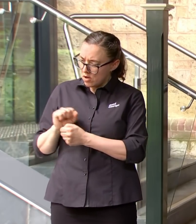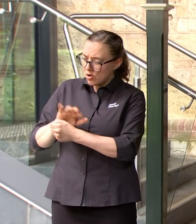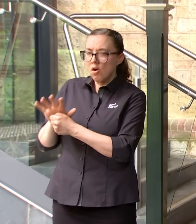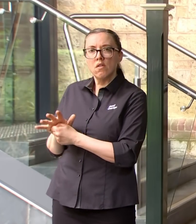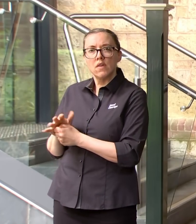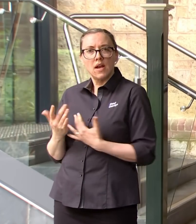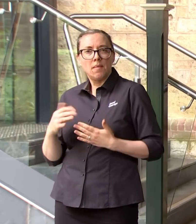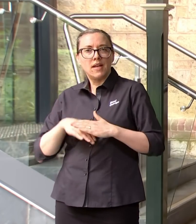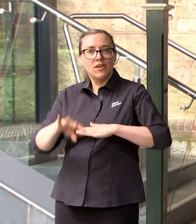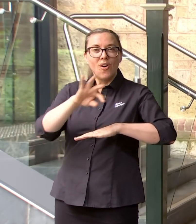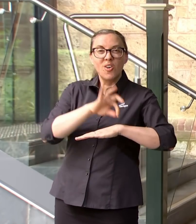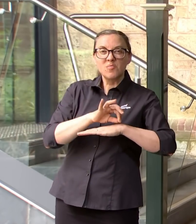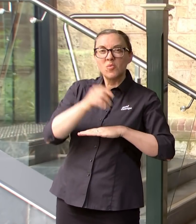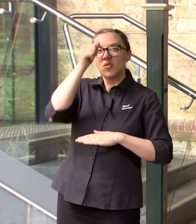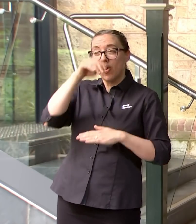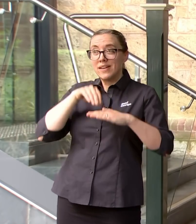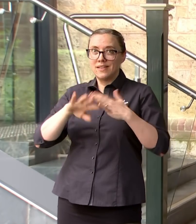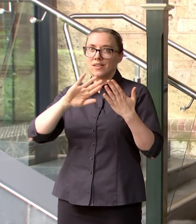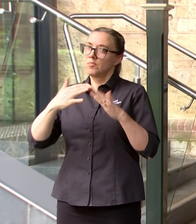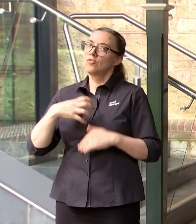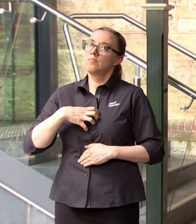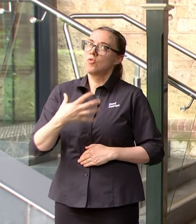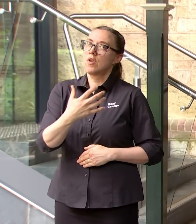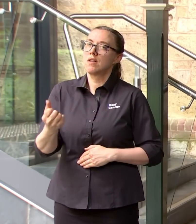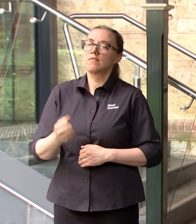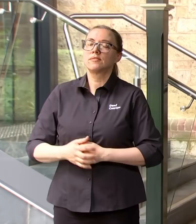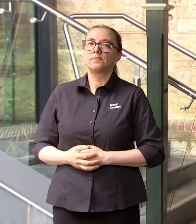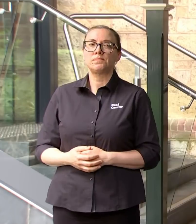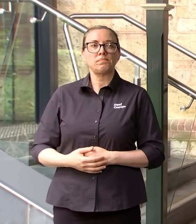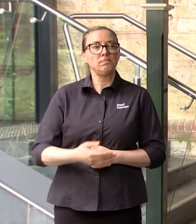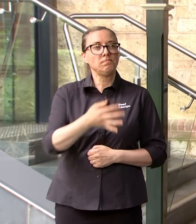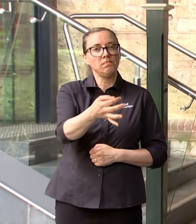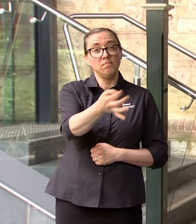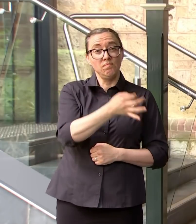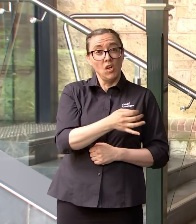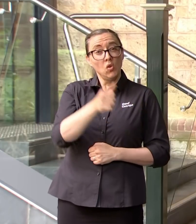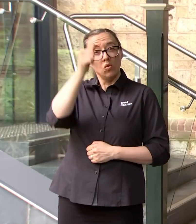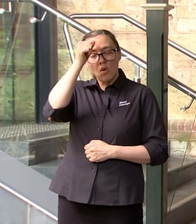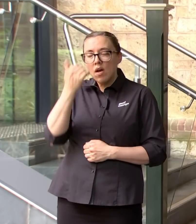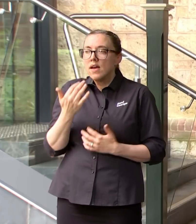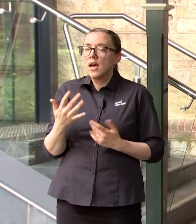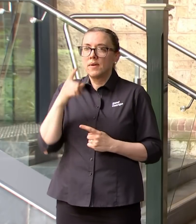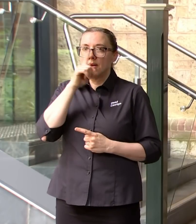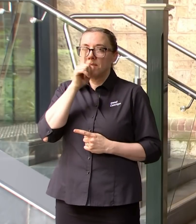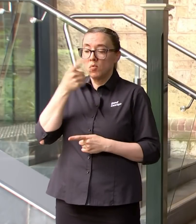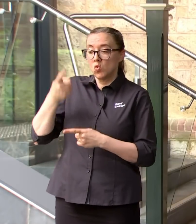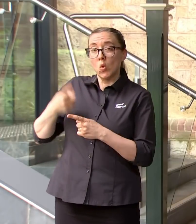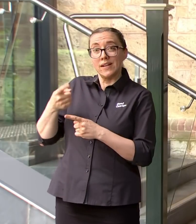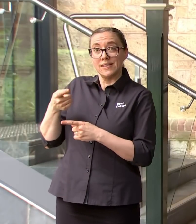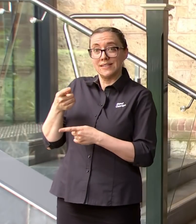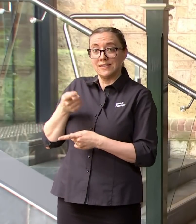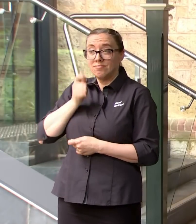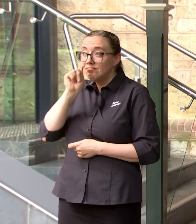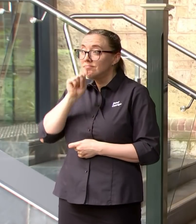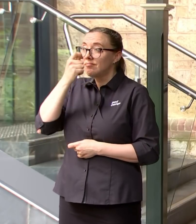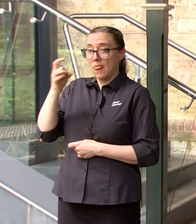and ICU admission. Do you have a breakdown on how many people are testing positive on the right test and then go into PCRs or do you have